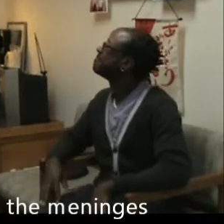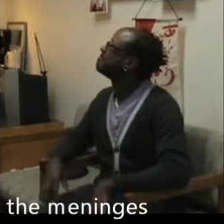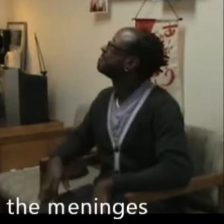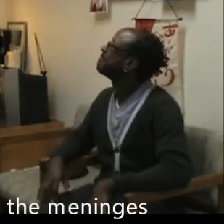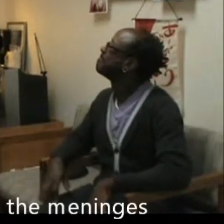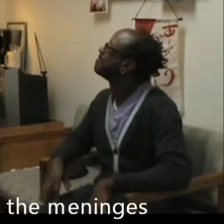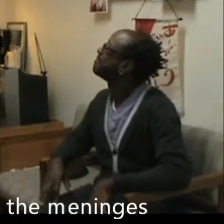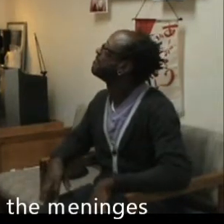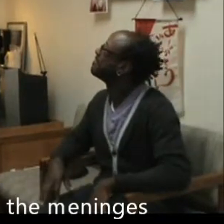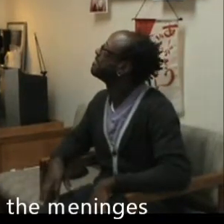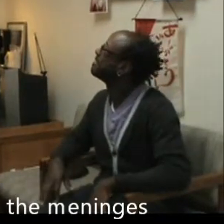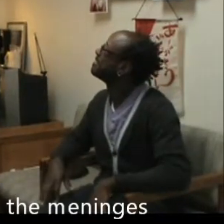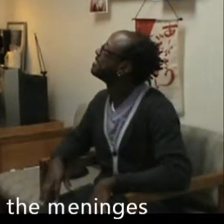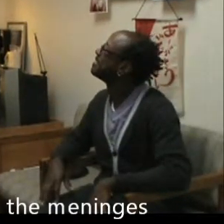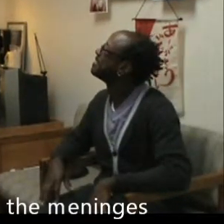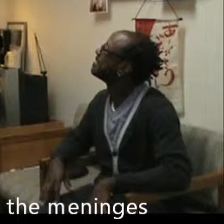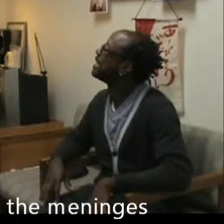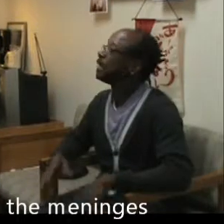They are called meninges.